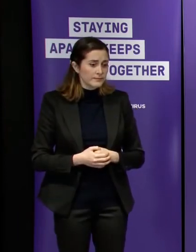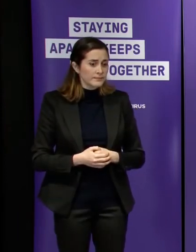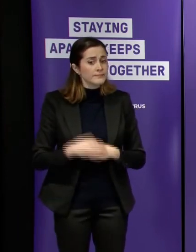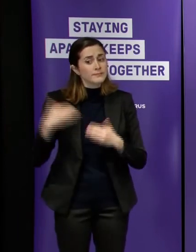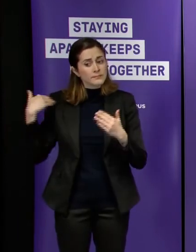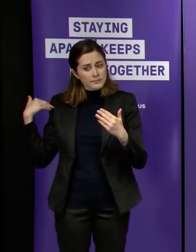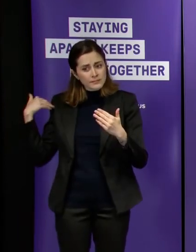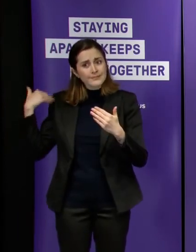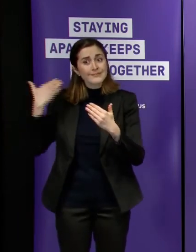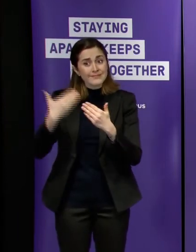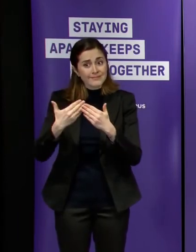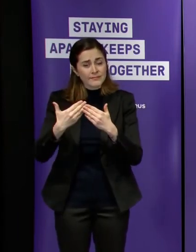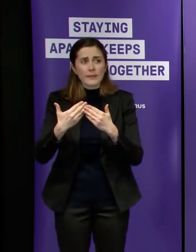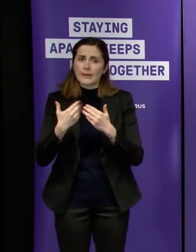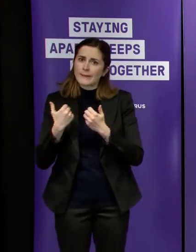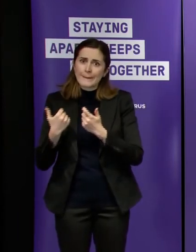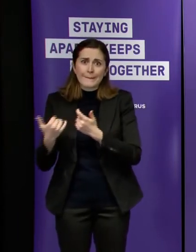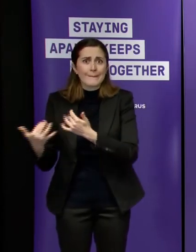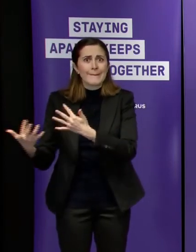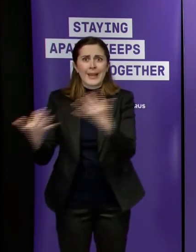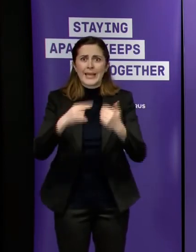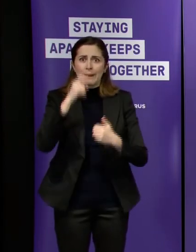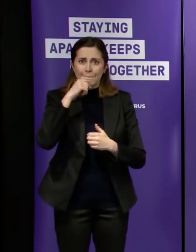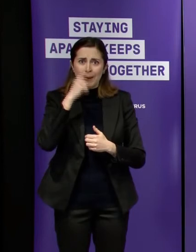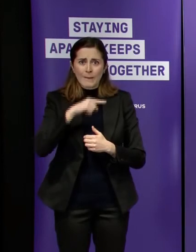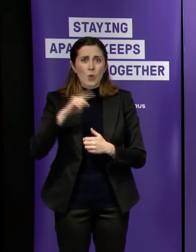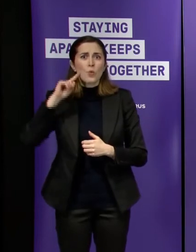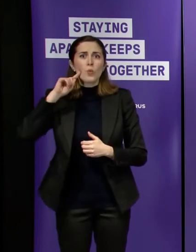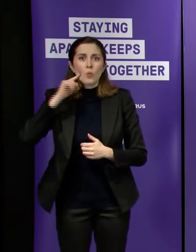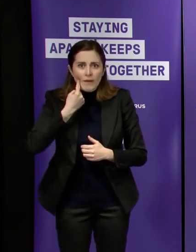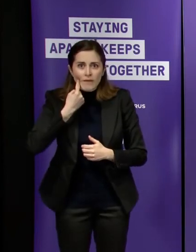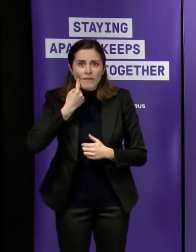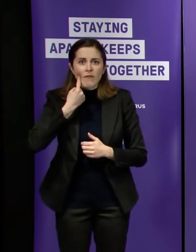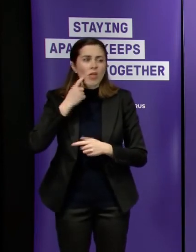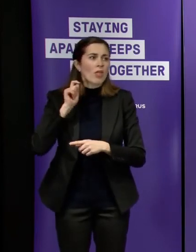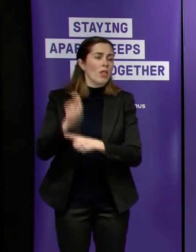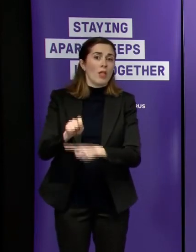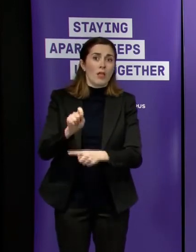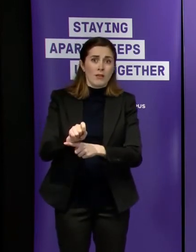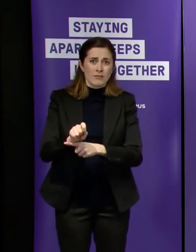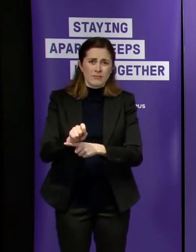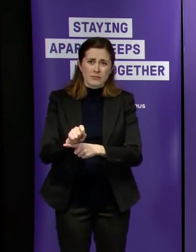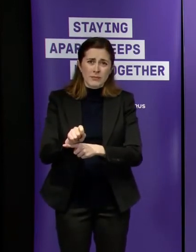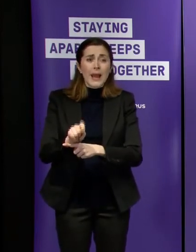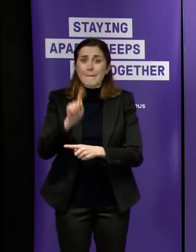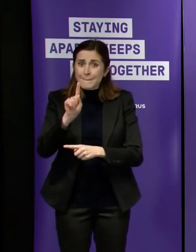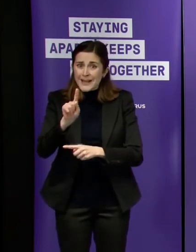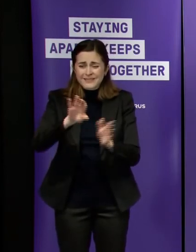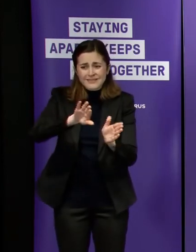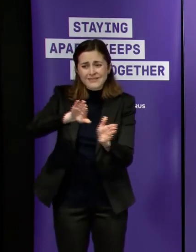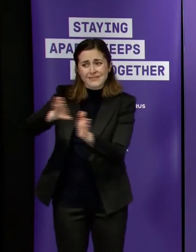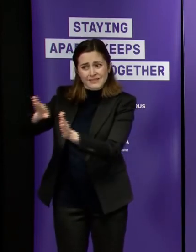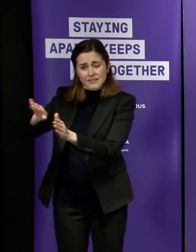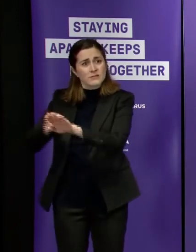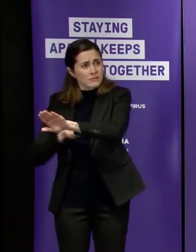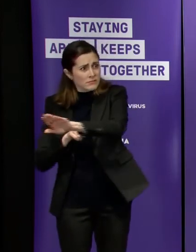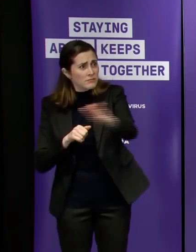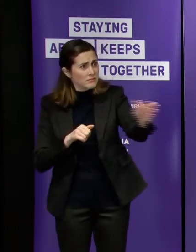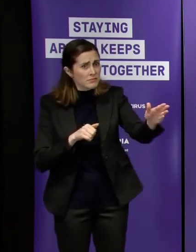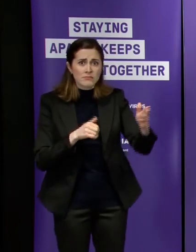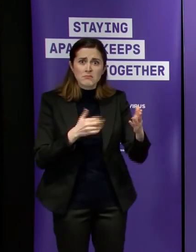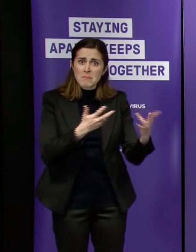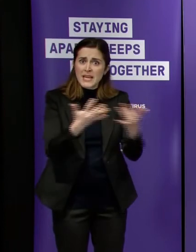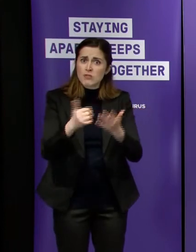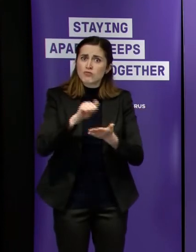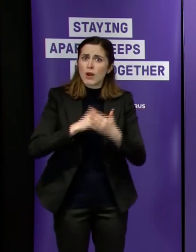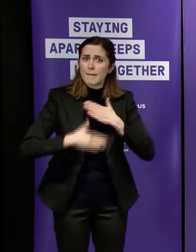time seen too many people uh doing the wrong thing but that shouldn't take away from all of those who are doing the right thing and i've